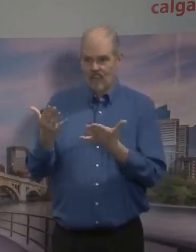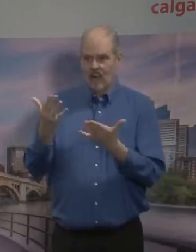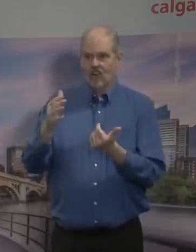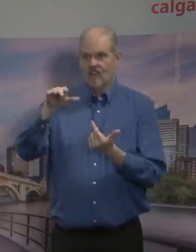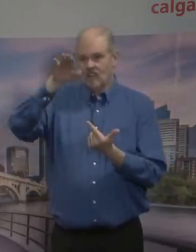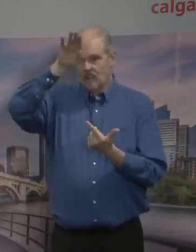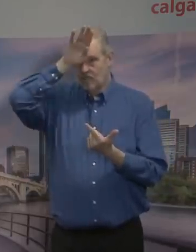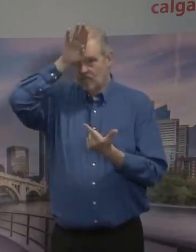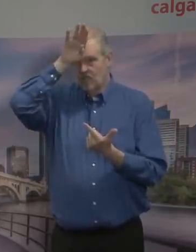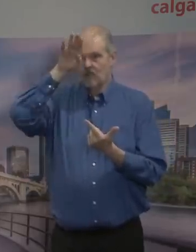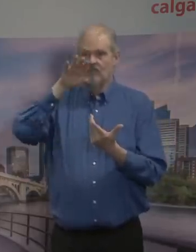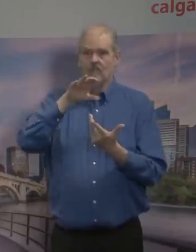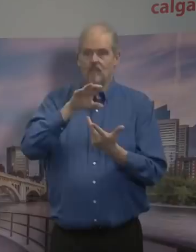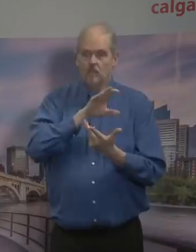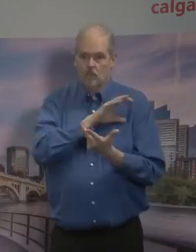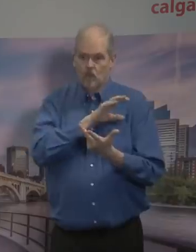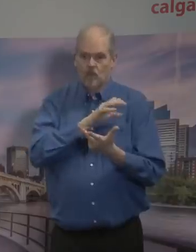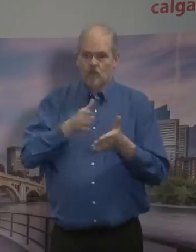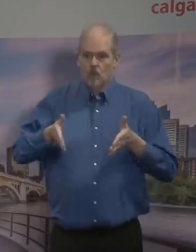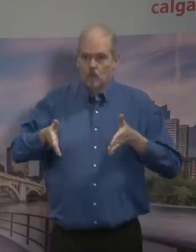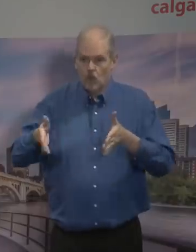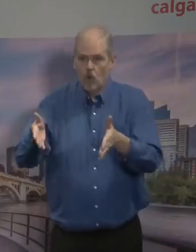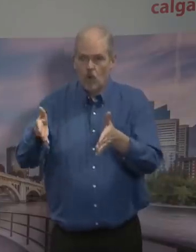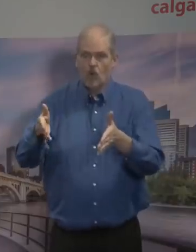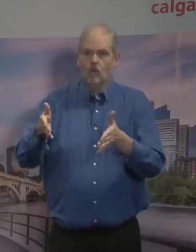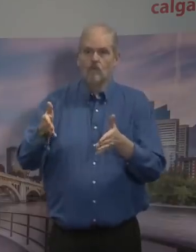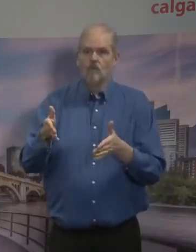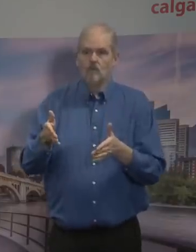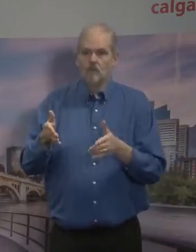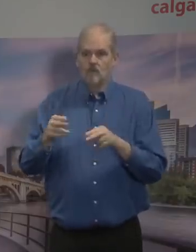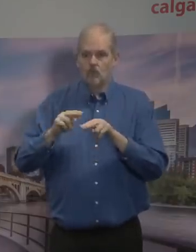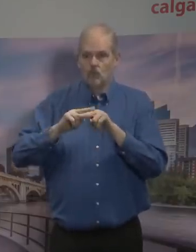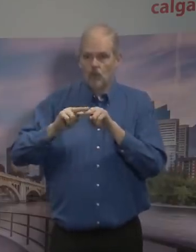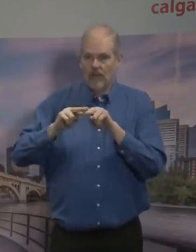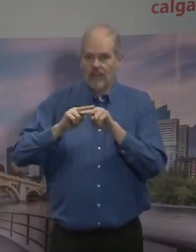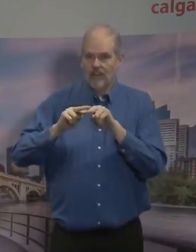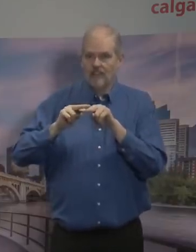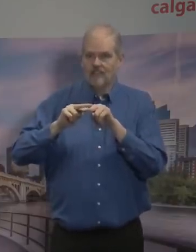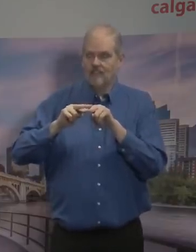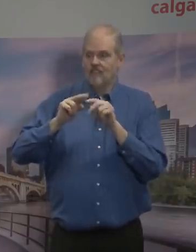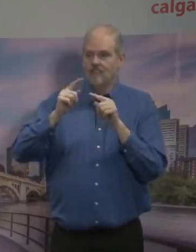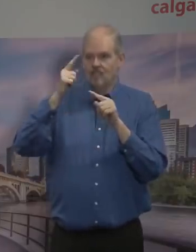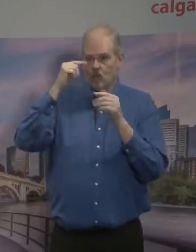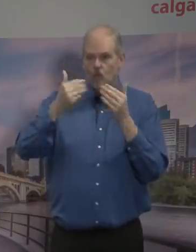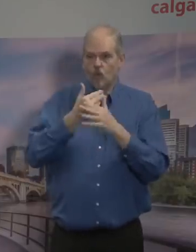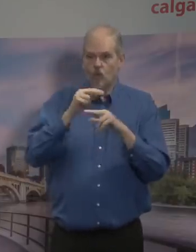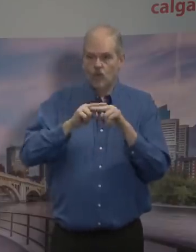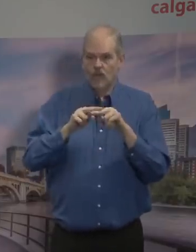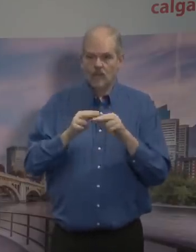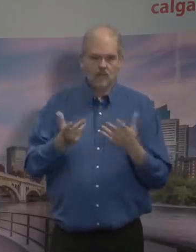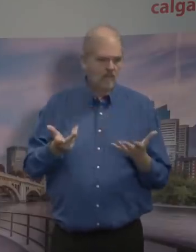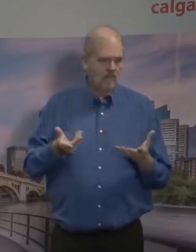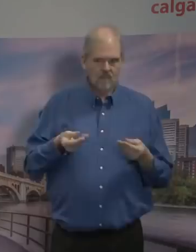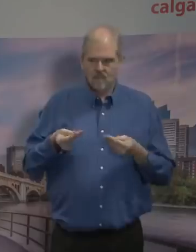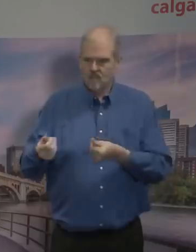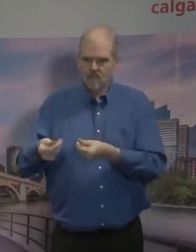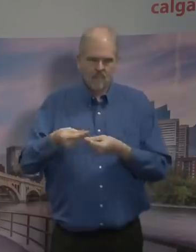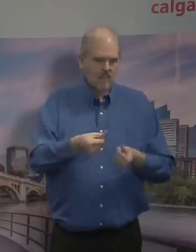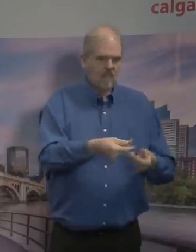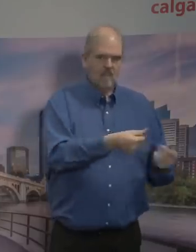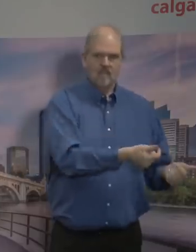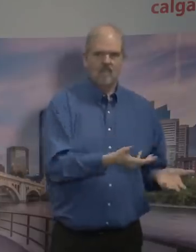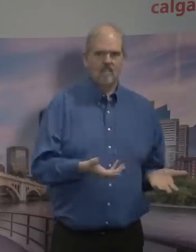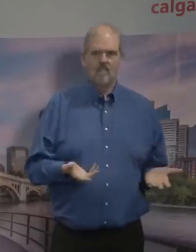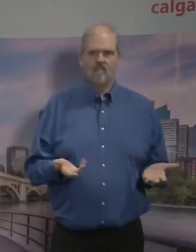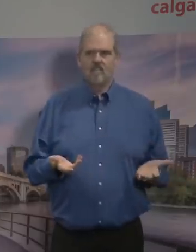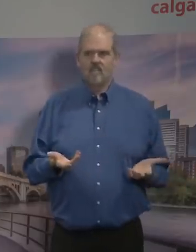parks department the entire recreation department everything we do in arts and culture and a whole bunch of enabling services at the